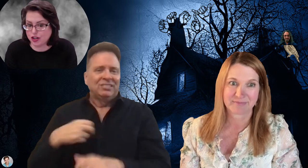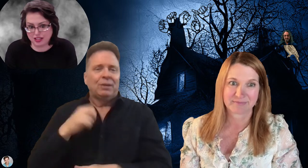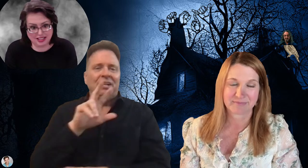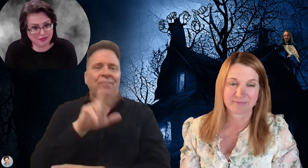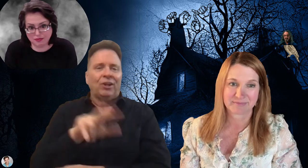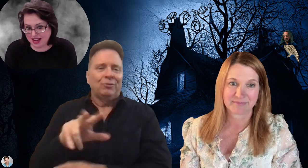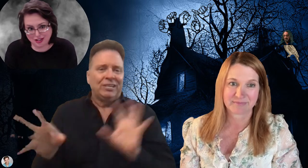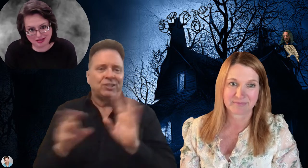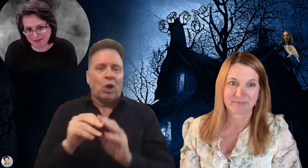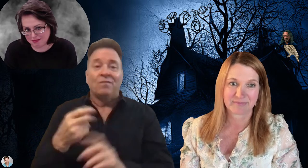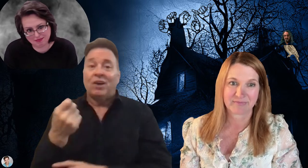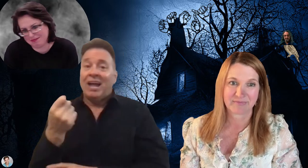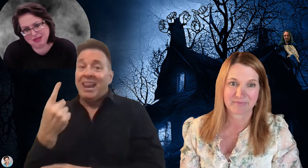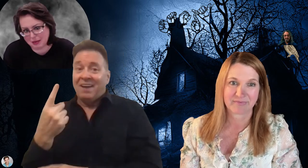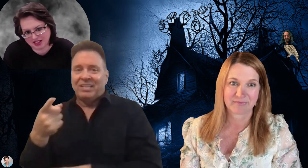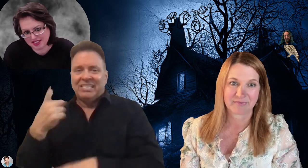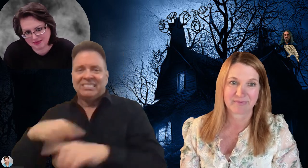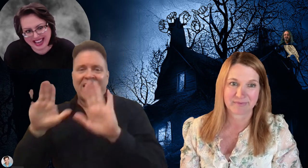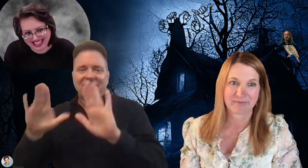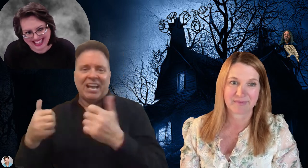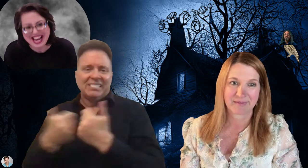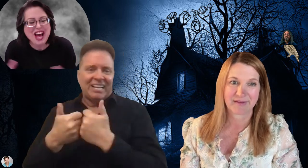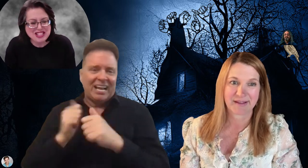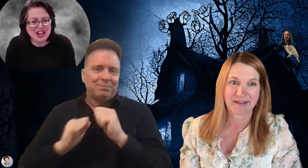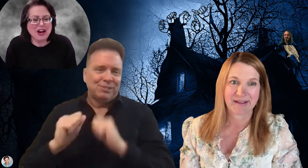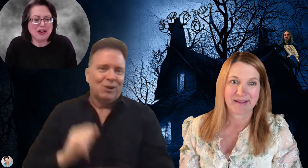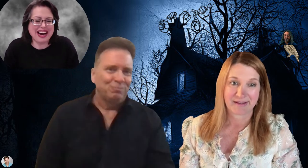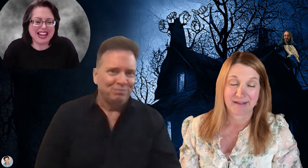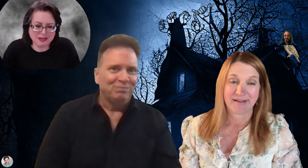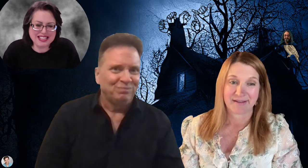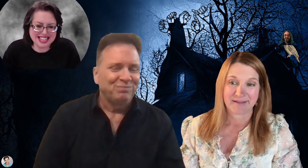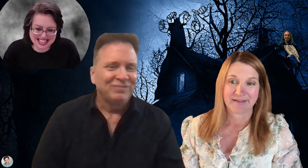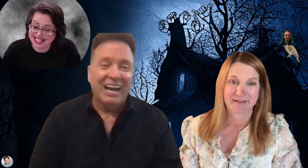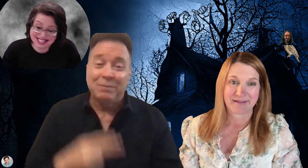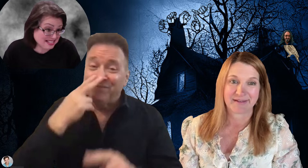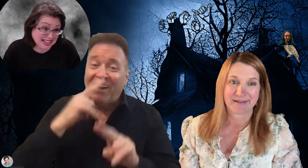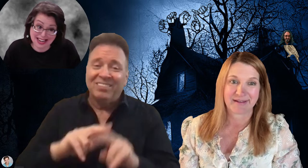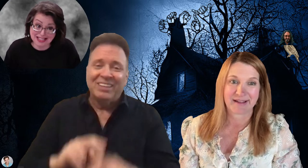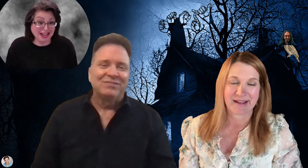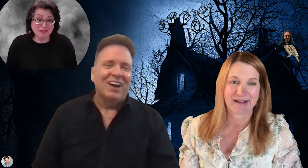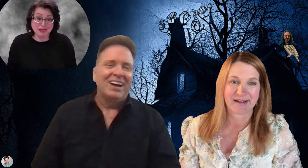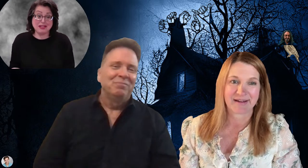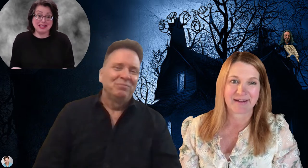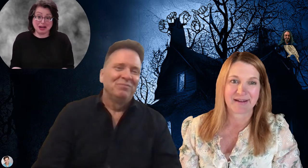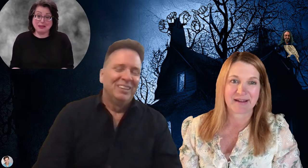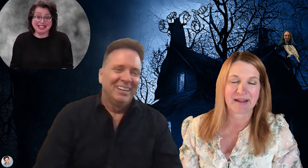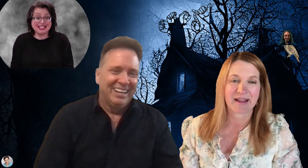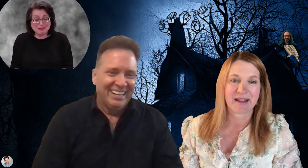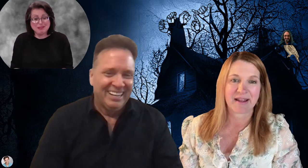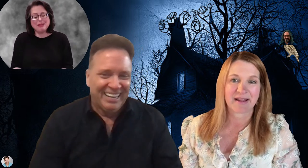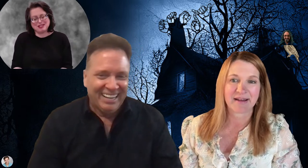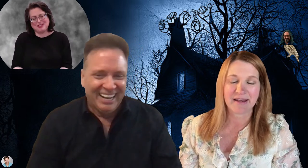couldn't play with us. So it was the, that's the Scientastic Game Show. That's how we did it. But it was